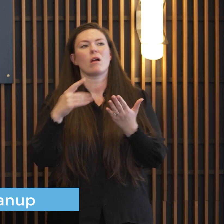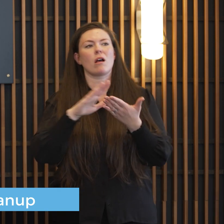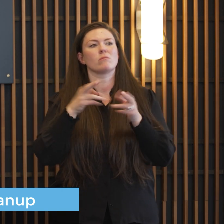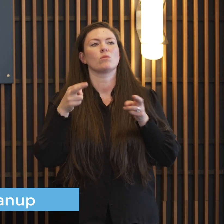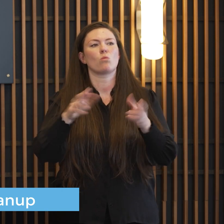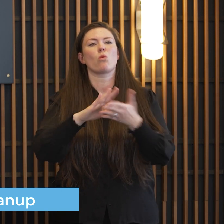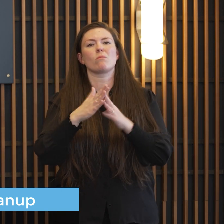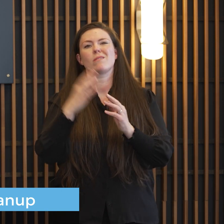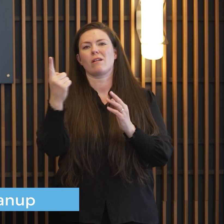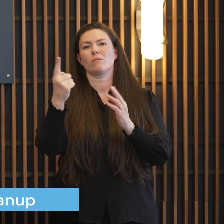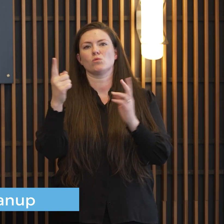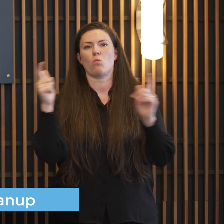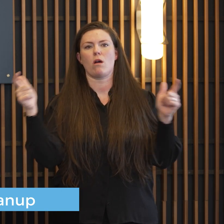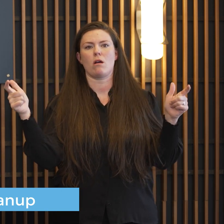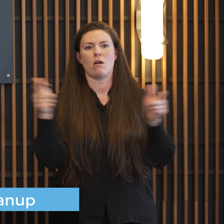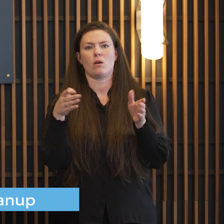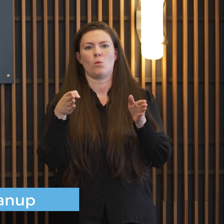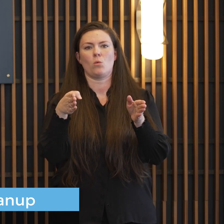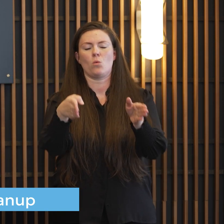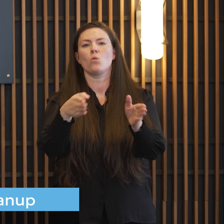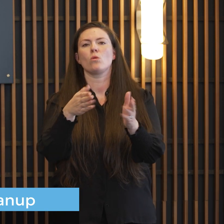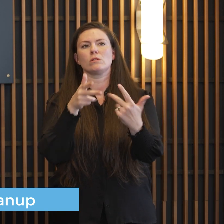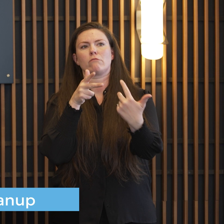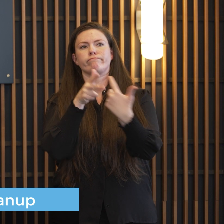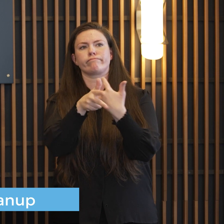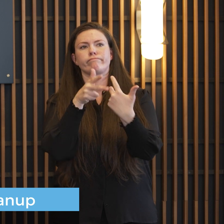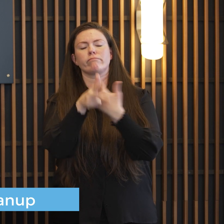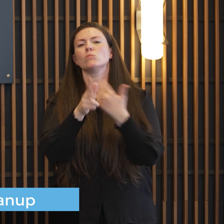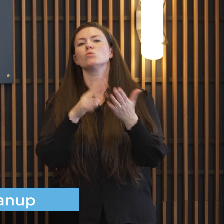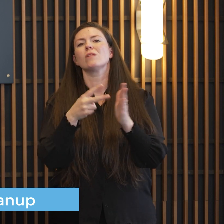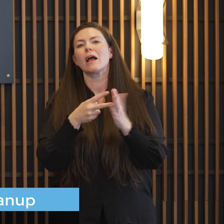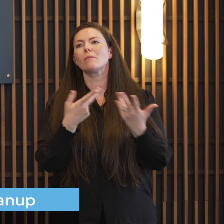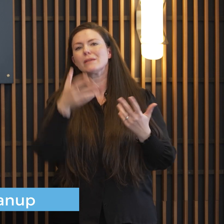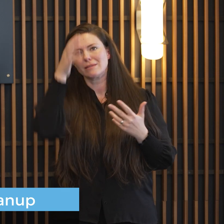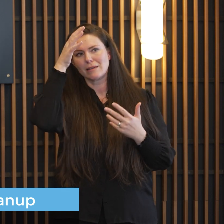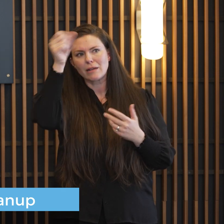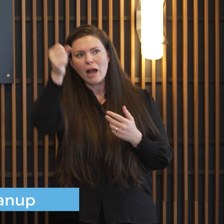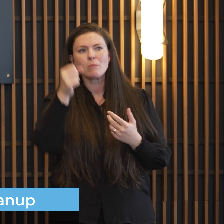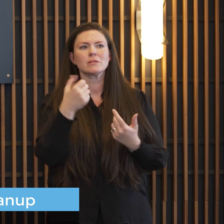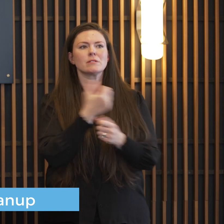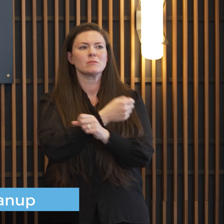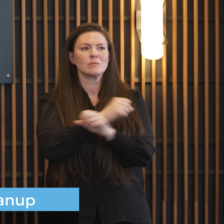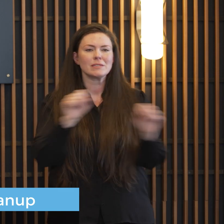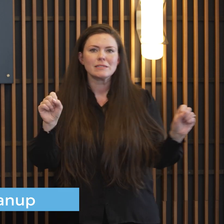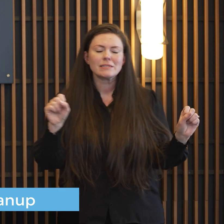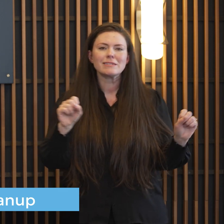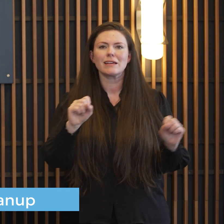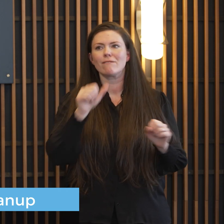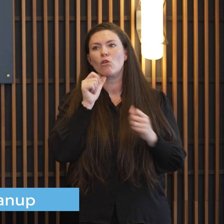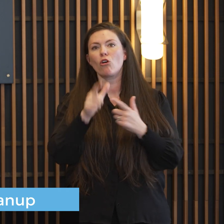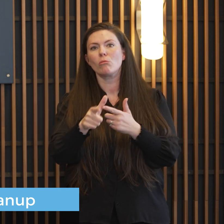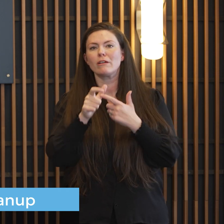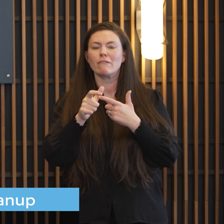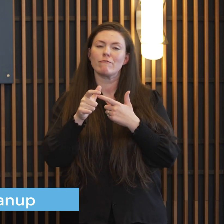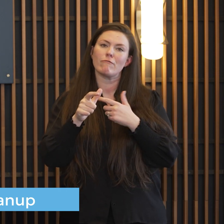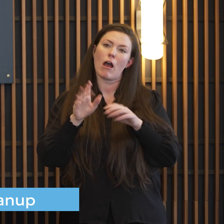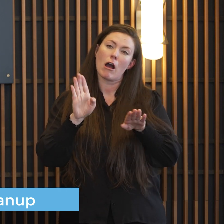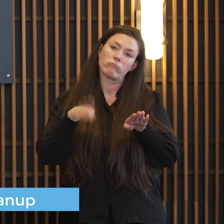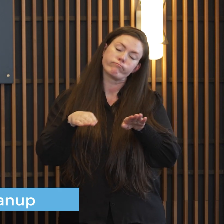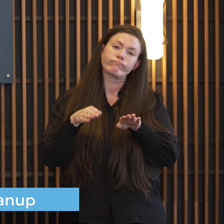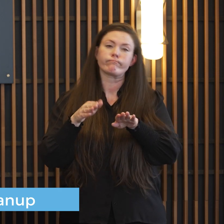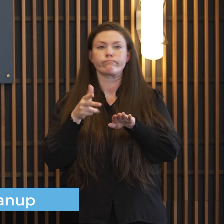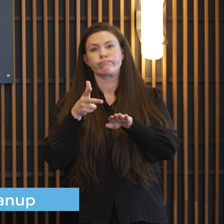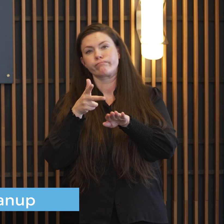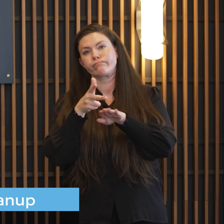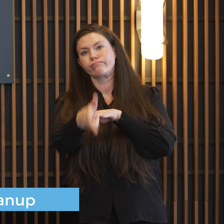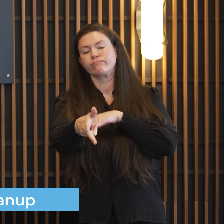the time the snow is moved slow down common sense be courteous err on the side of yielding as opposed to maybe taking the initiative on one